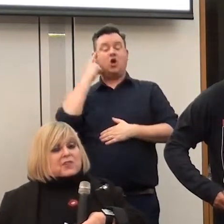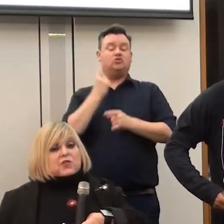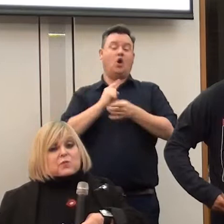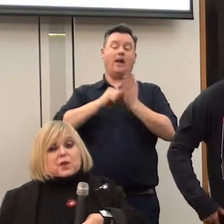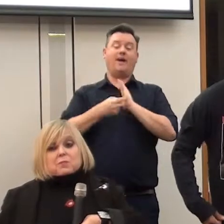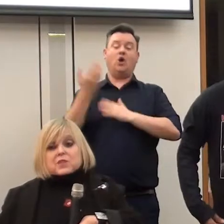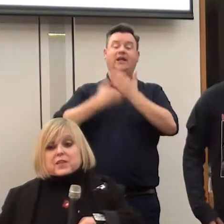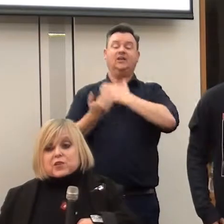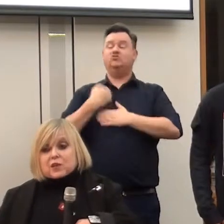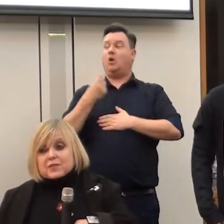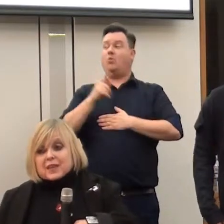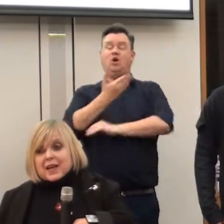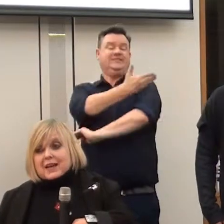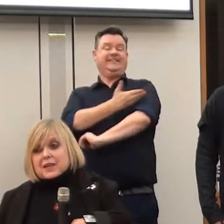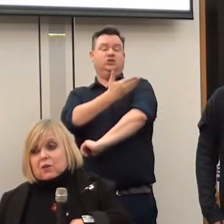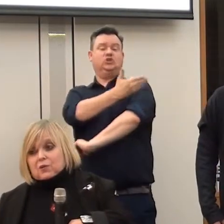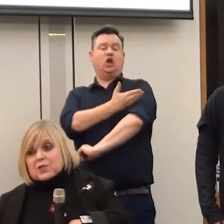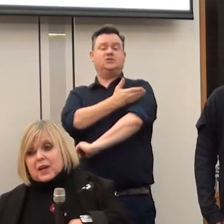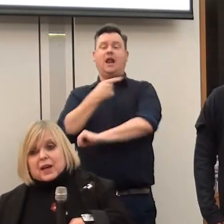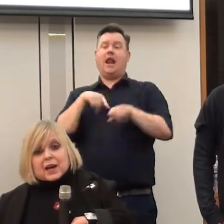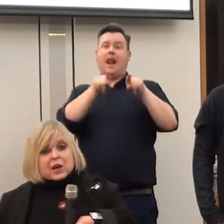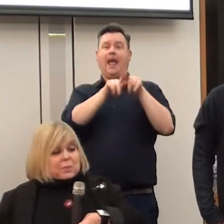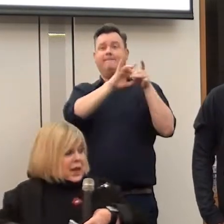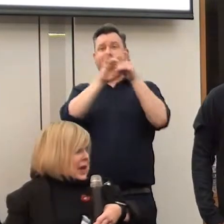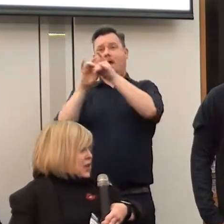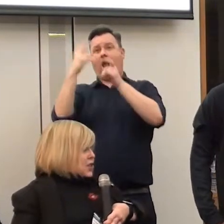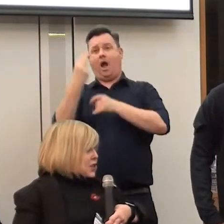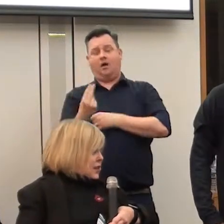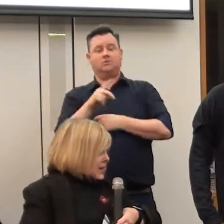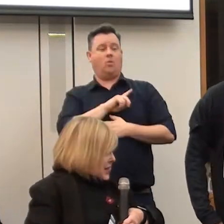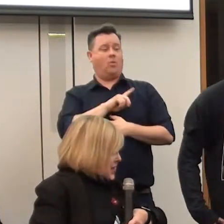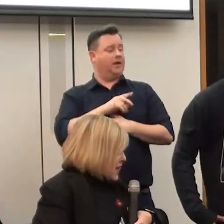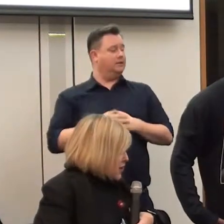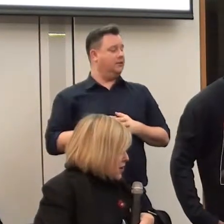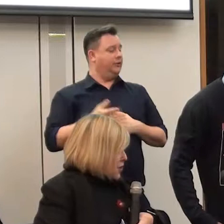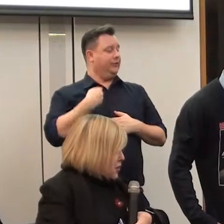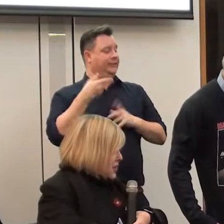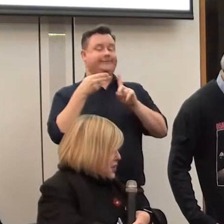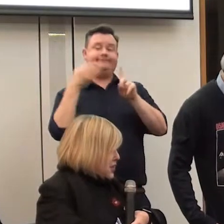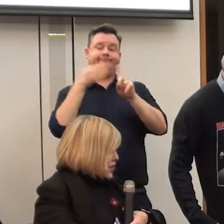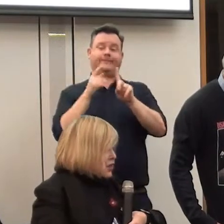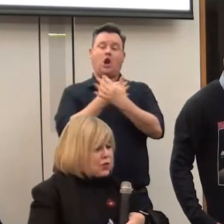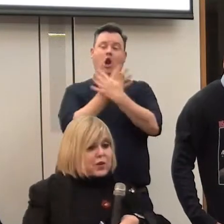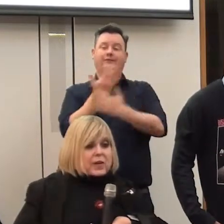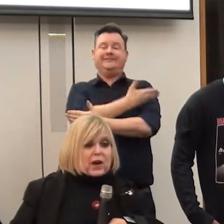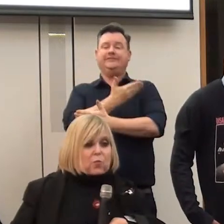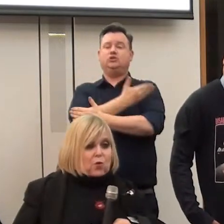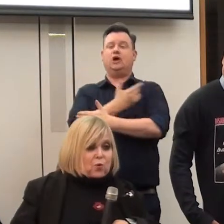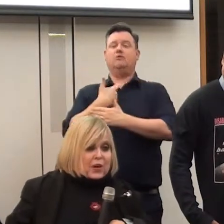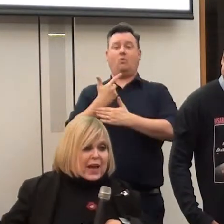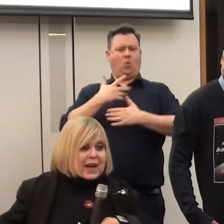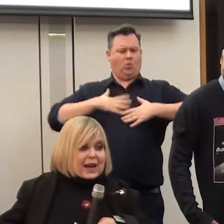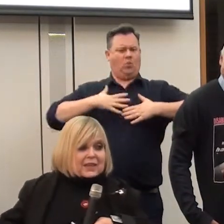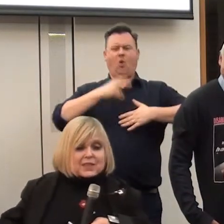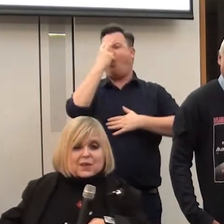talk about the history of T-shirts as art. And as you can tell, a lot of these T-shirts are really well